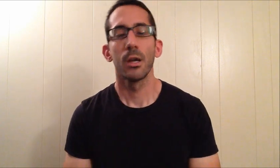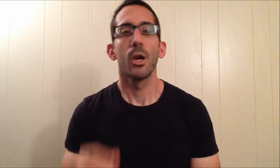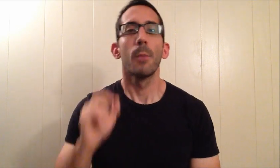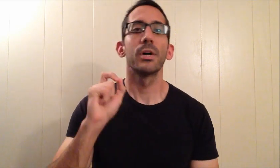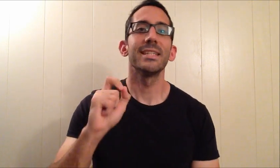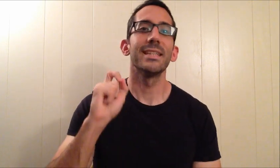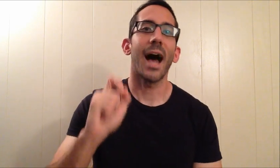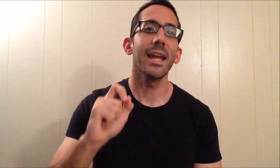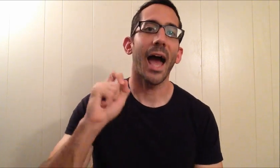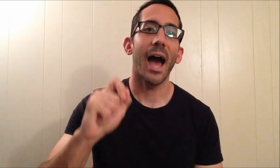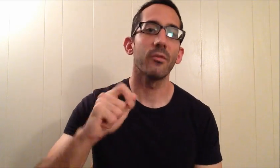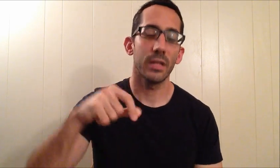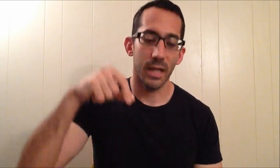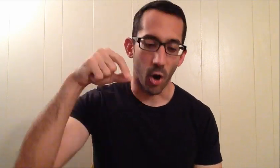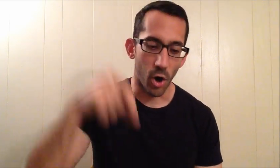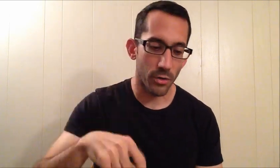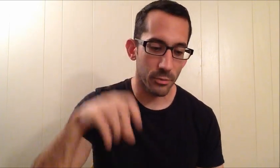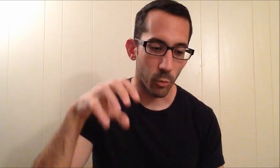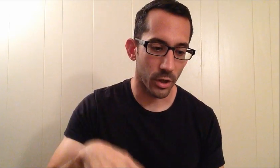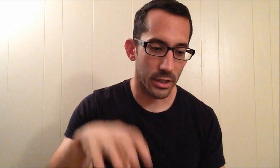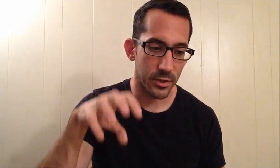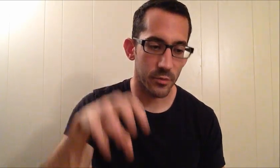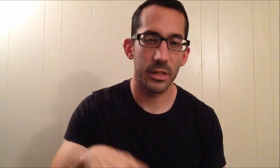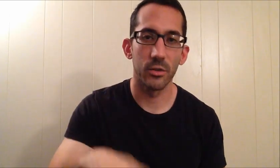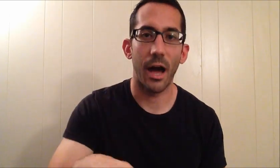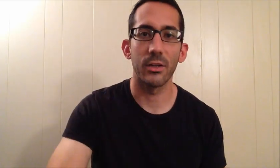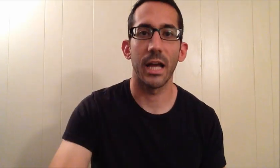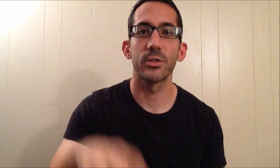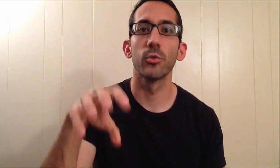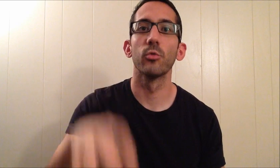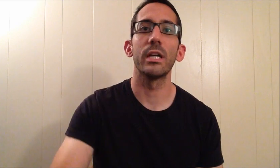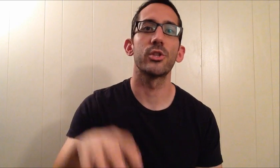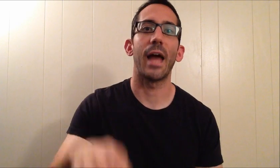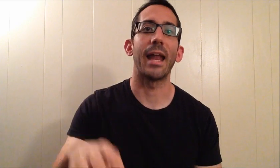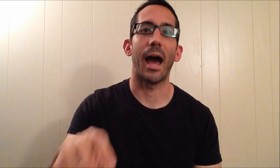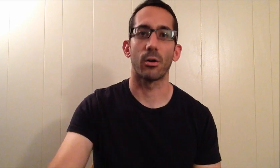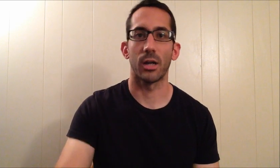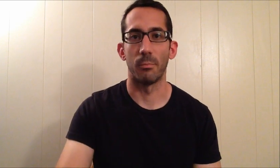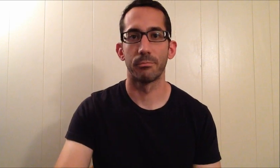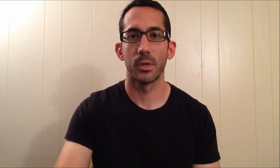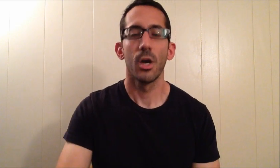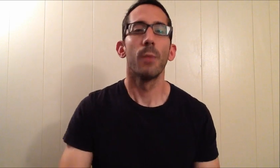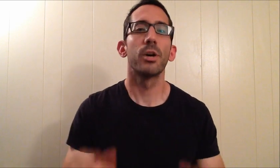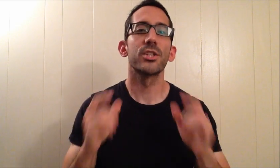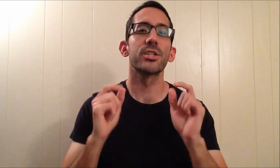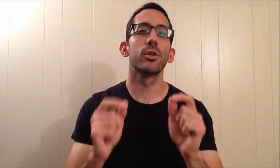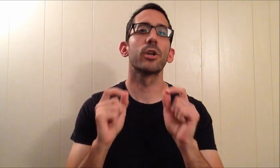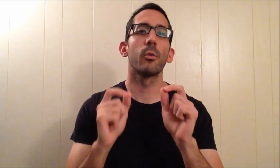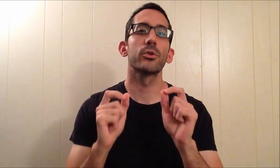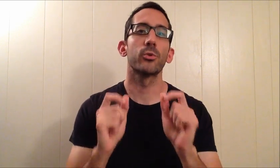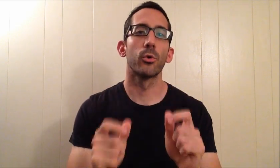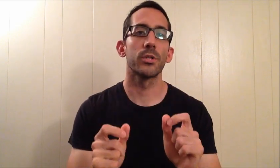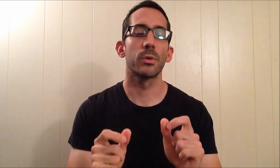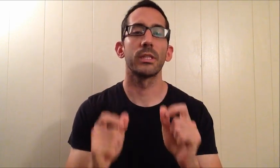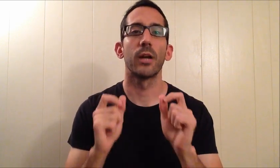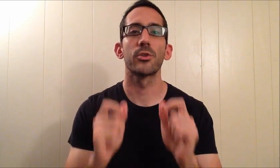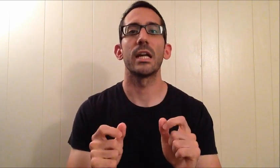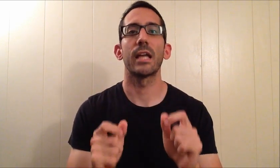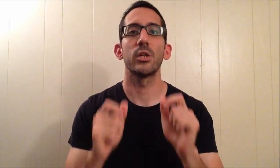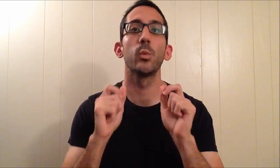but not having all the workings figured out yet to reach that outcome, but still going towards it with the understanding that